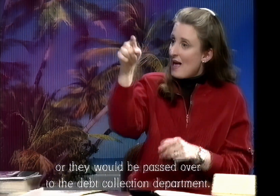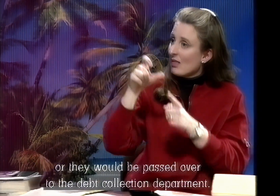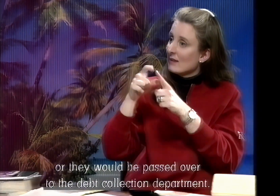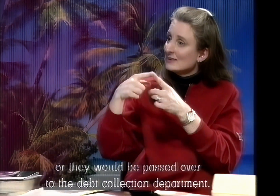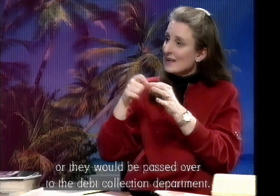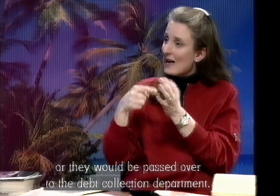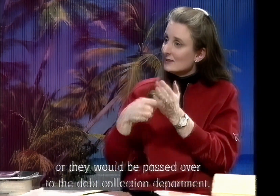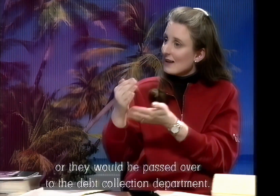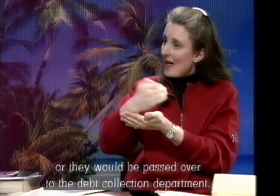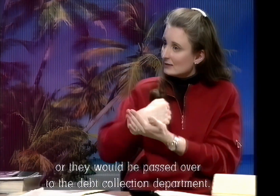department.